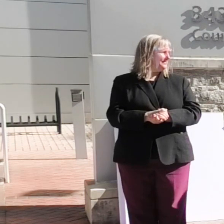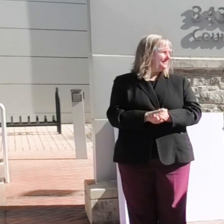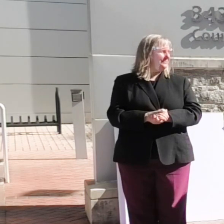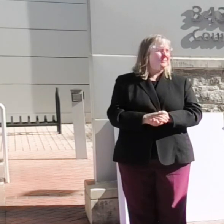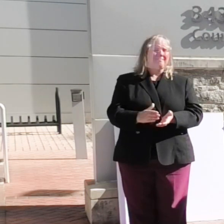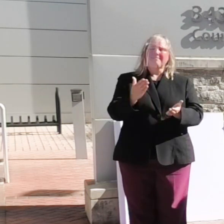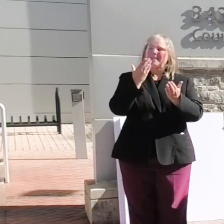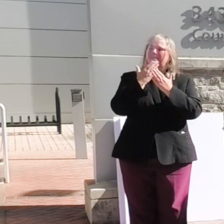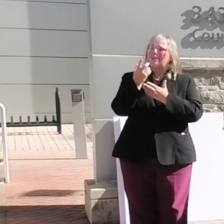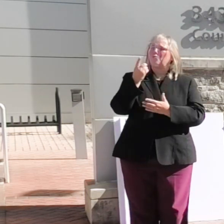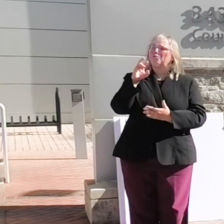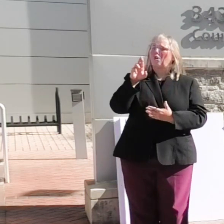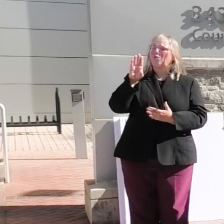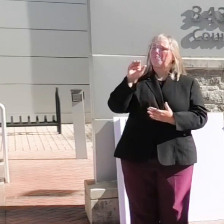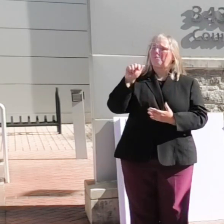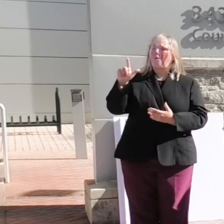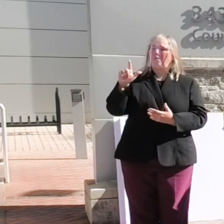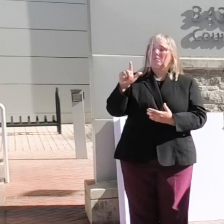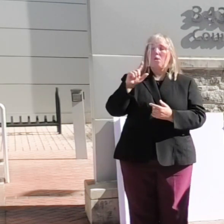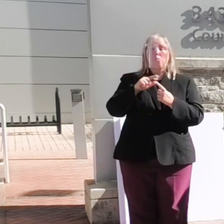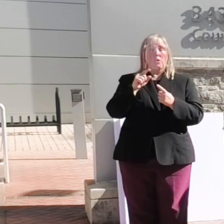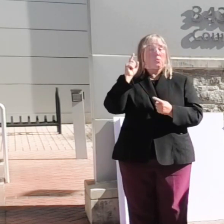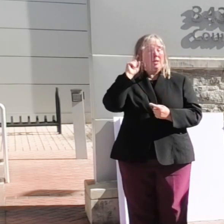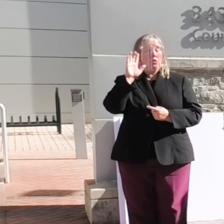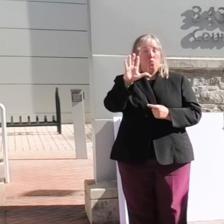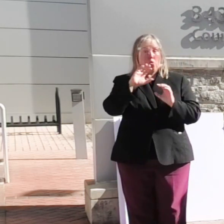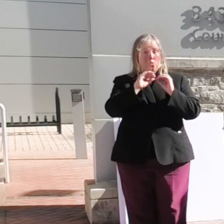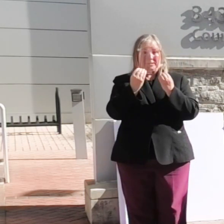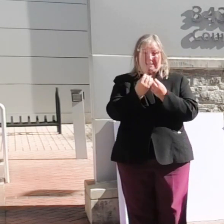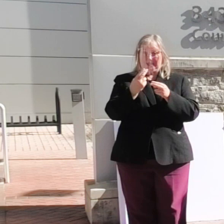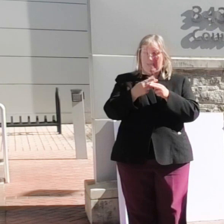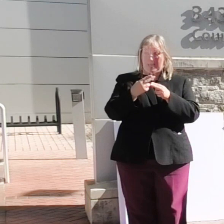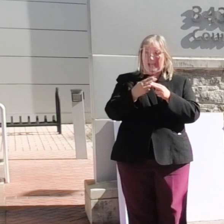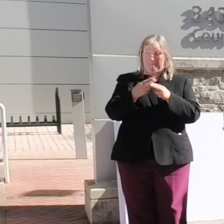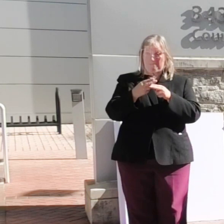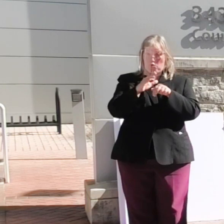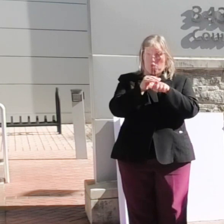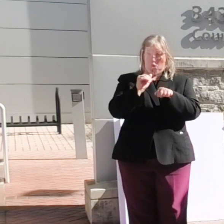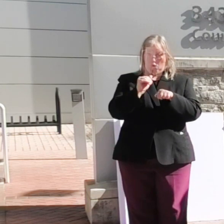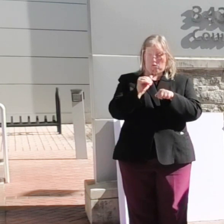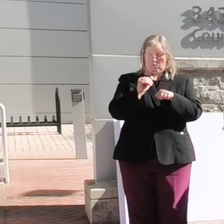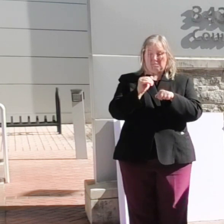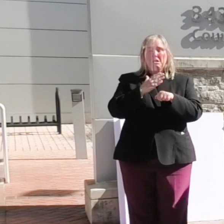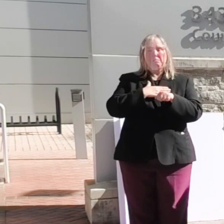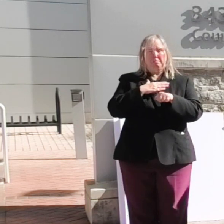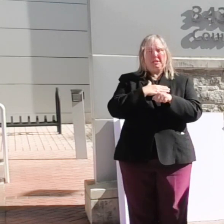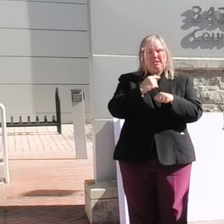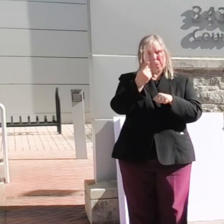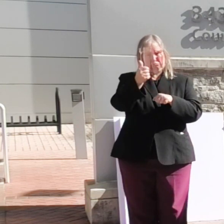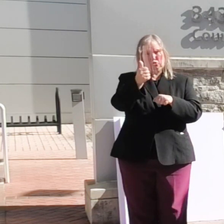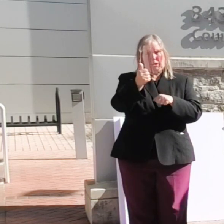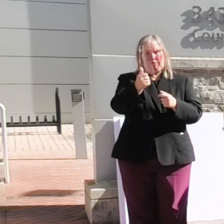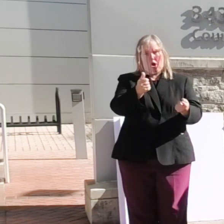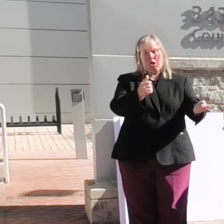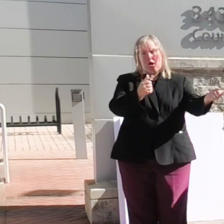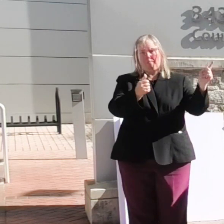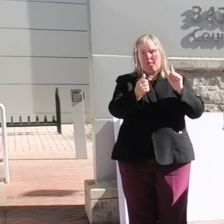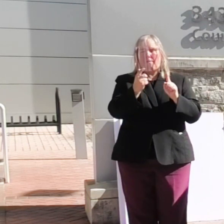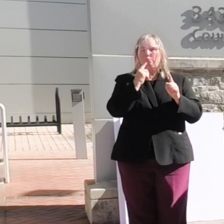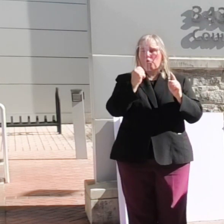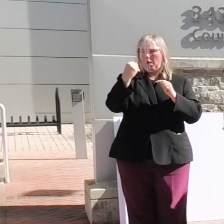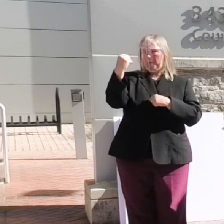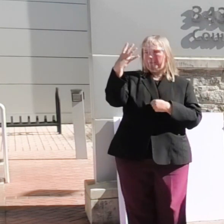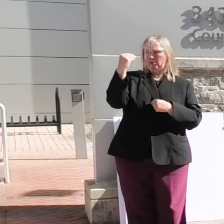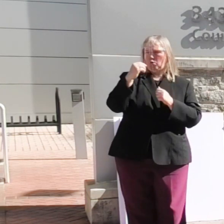Thank you, Dr. Ball. When you hear your organization's name called, if you could please come up for a picture with the